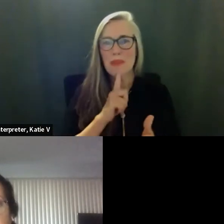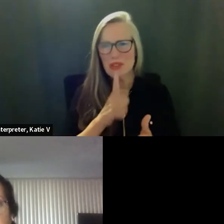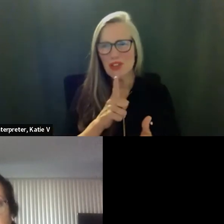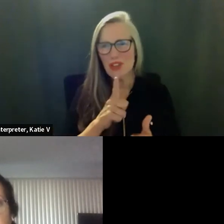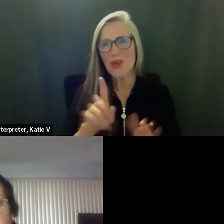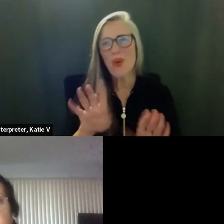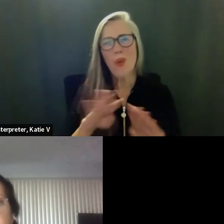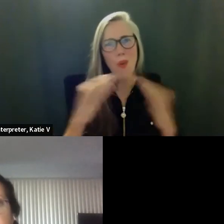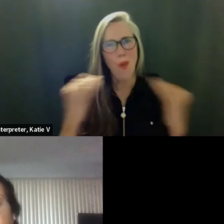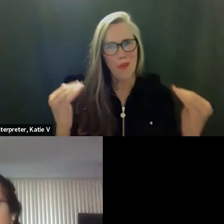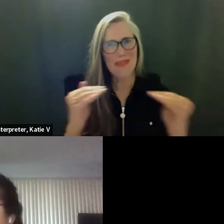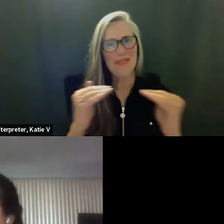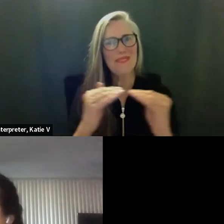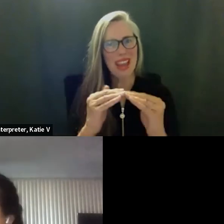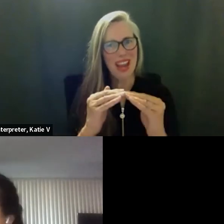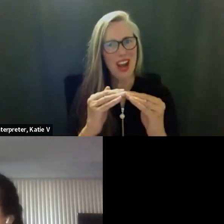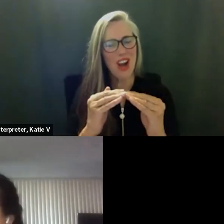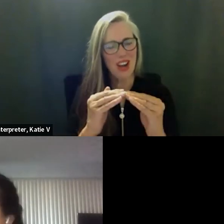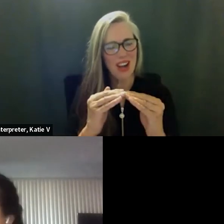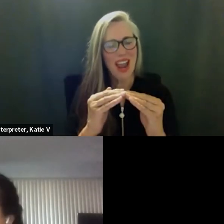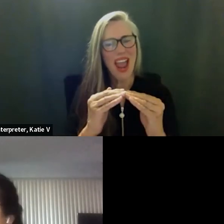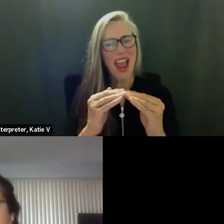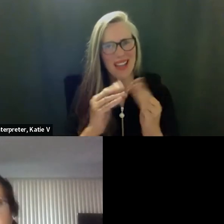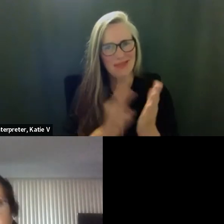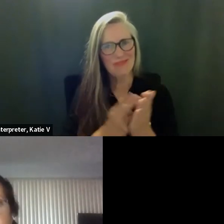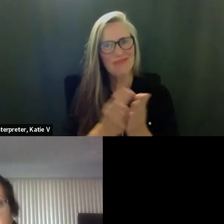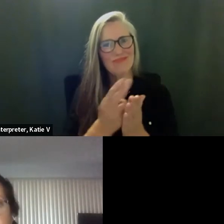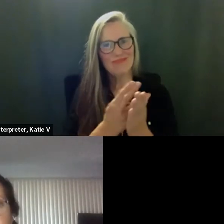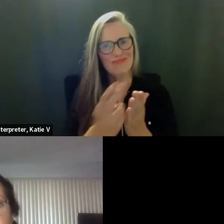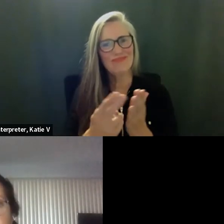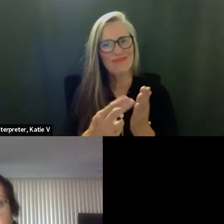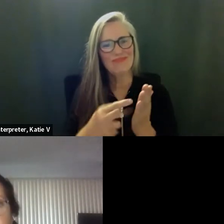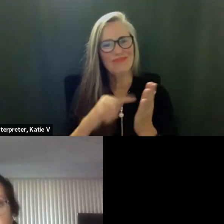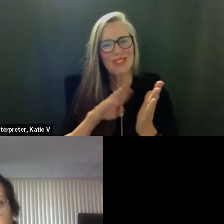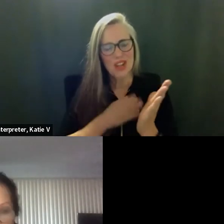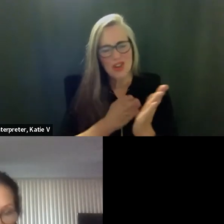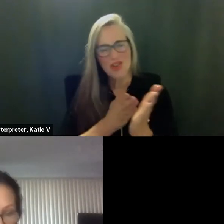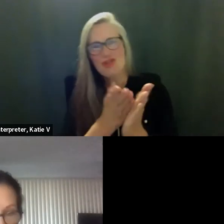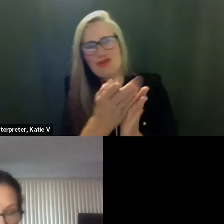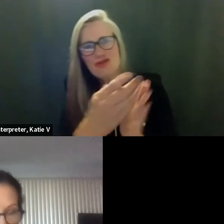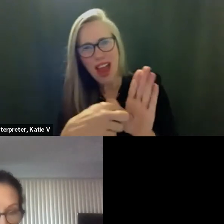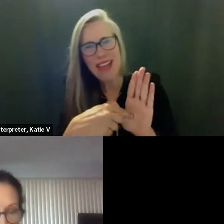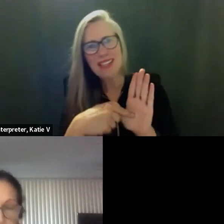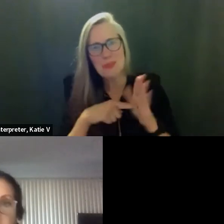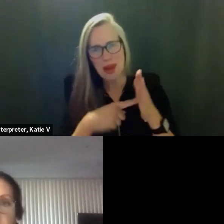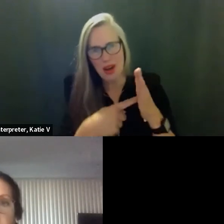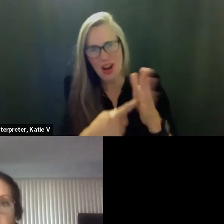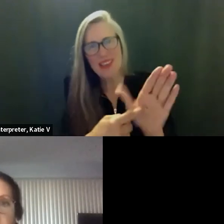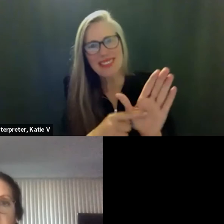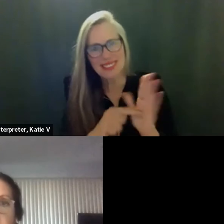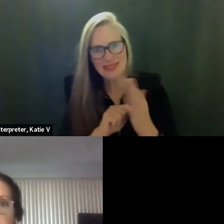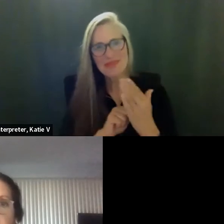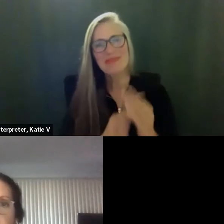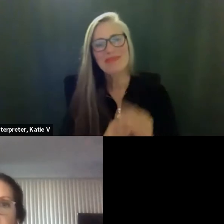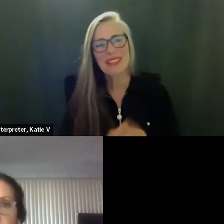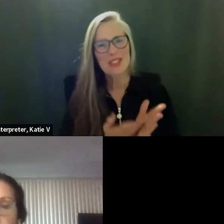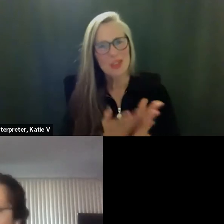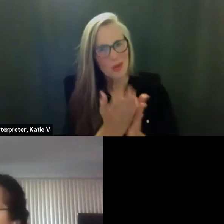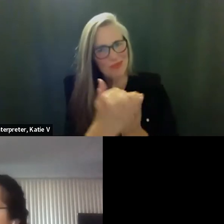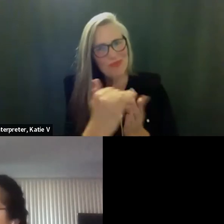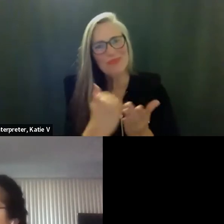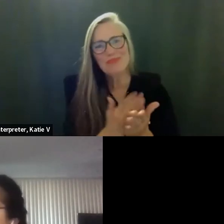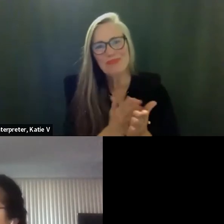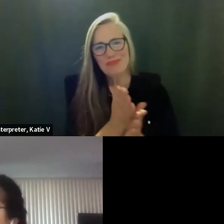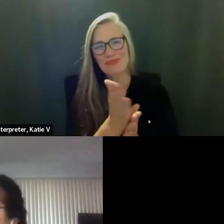it's fair open and transparent and probably not do that but again that's the will of this board um as we do that i don't know we would need to make a change to that